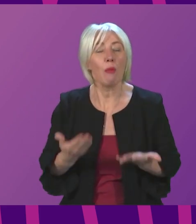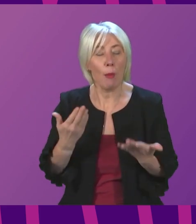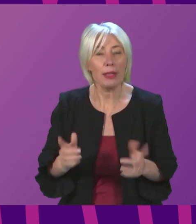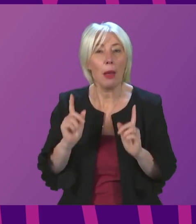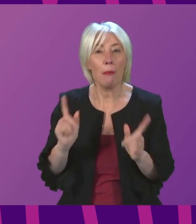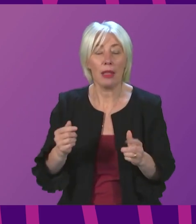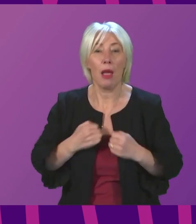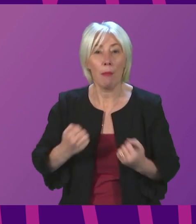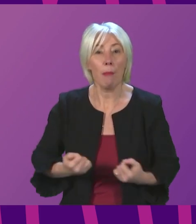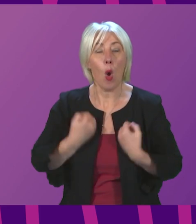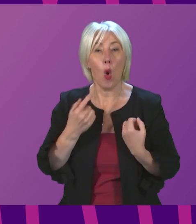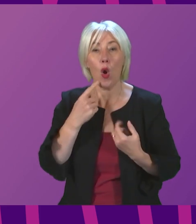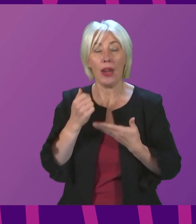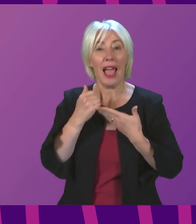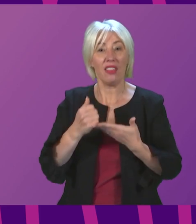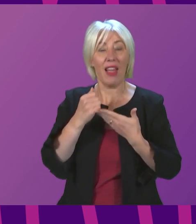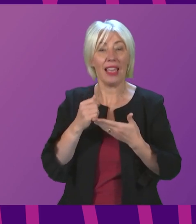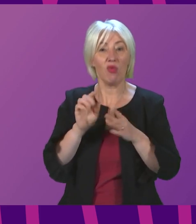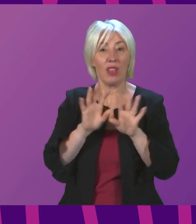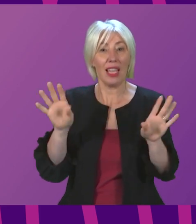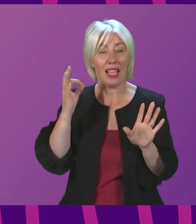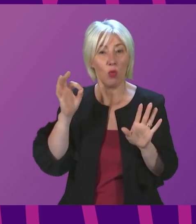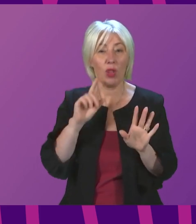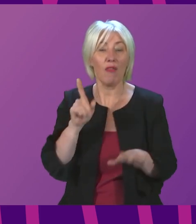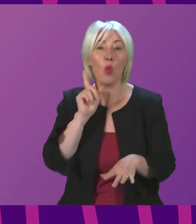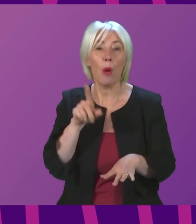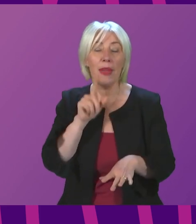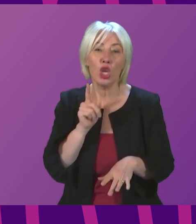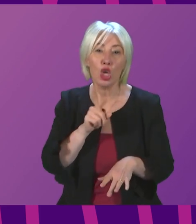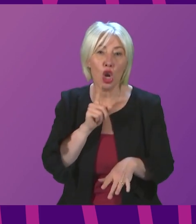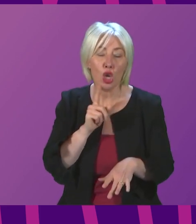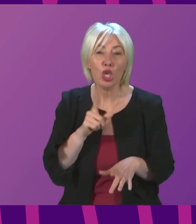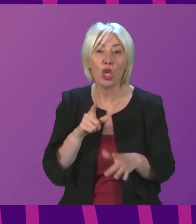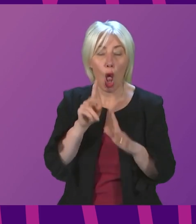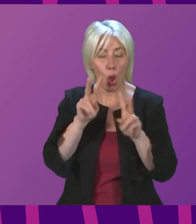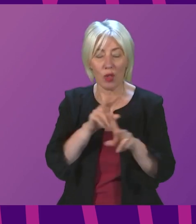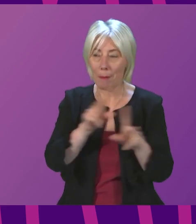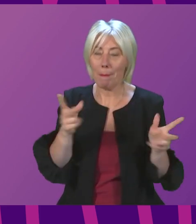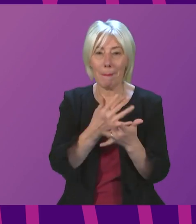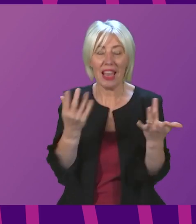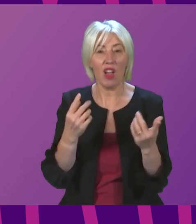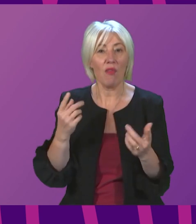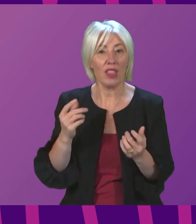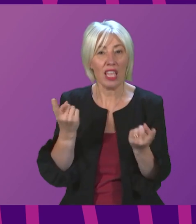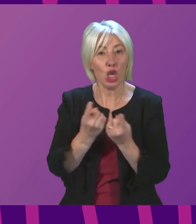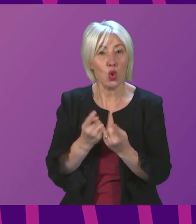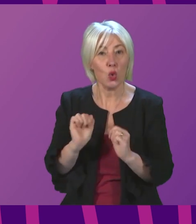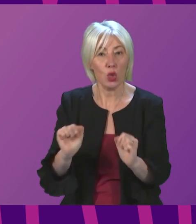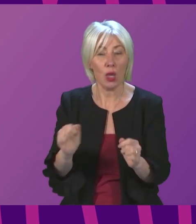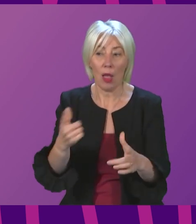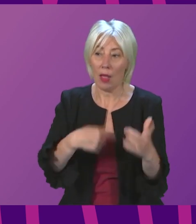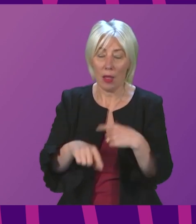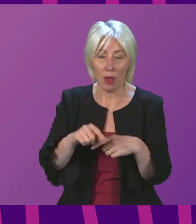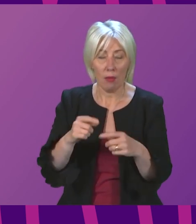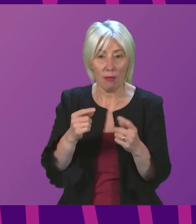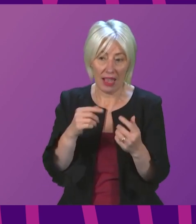have my own advisory council on women and girls that has done a lot of good work around many of the issues that women and girls face in our society. It may be something